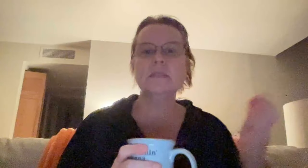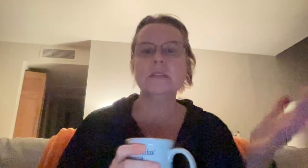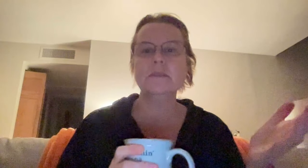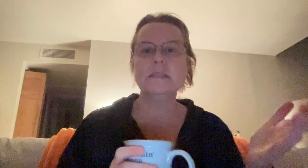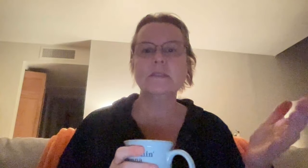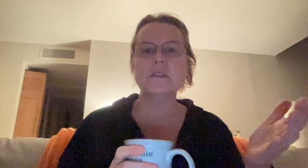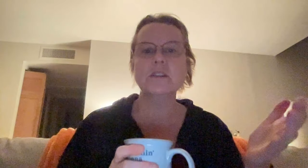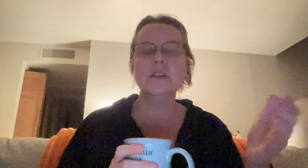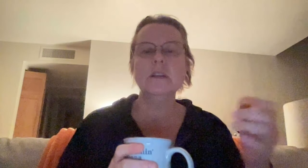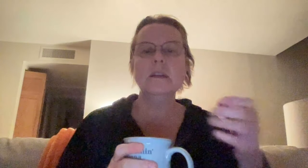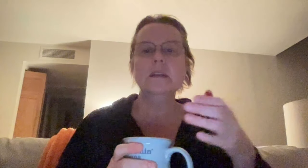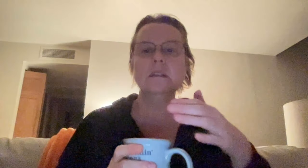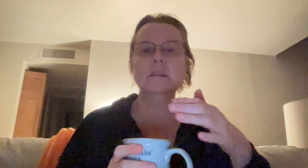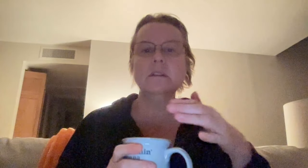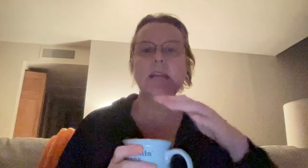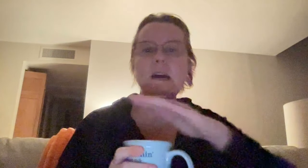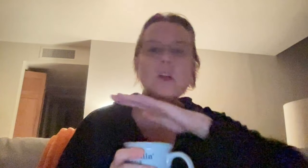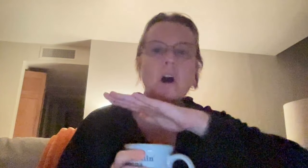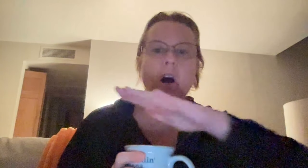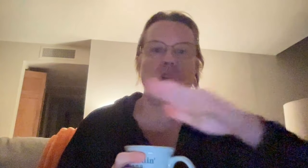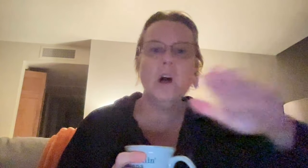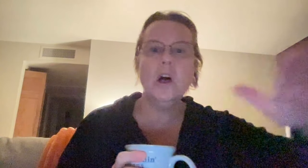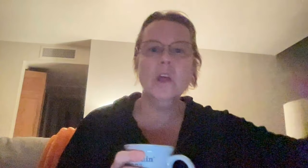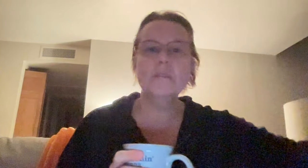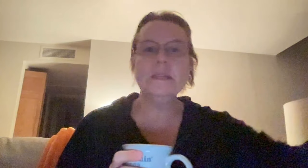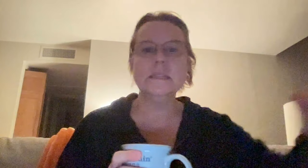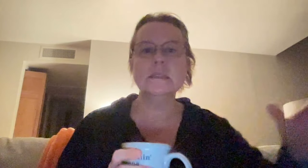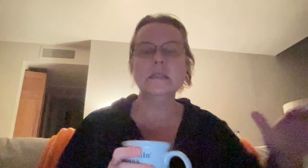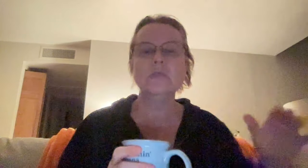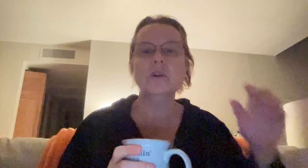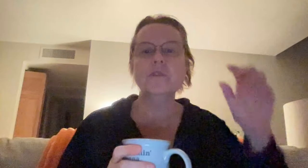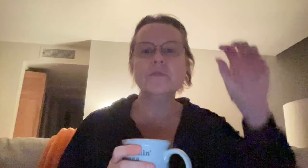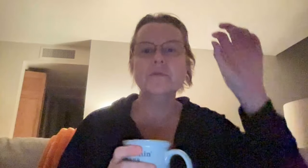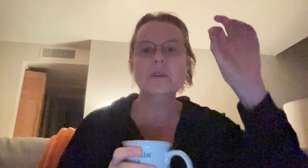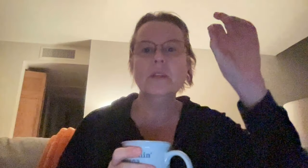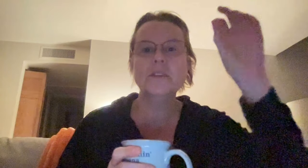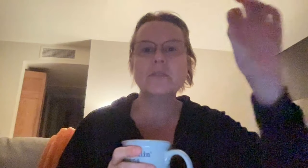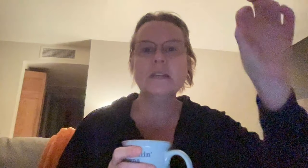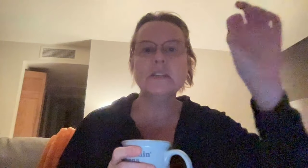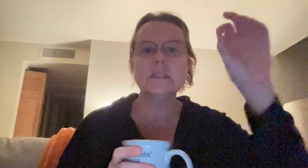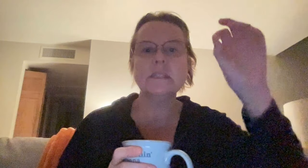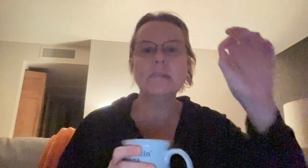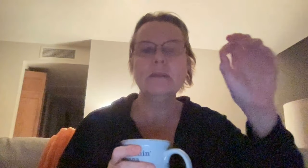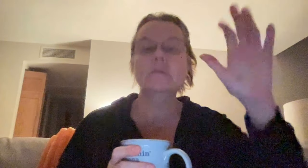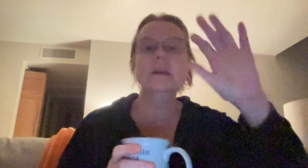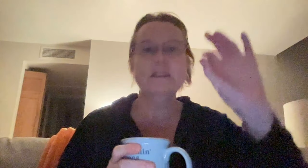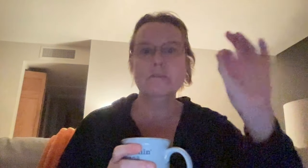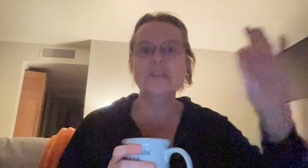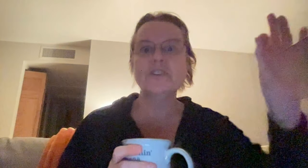to put together a piece of furniture, he'll, he'll lay out all the pieces. He'll go through the direction step. He'll, you know, make sure,